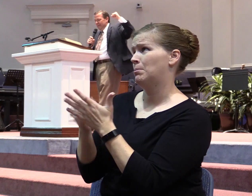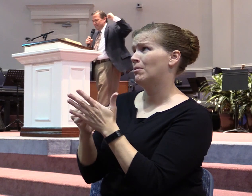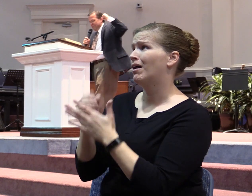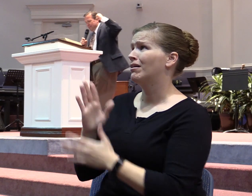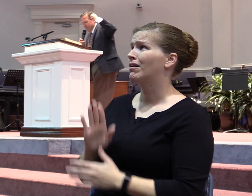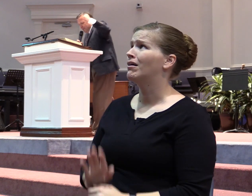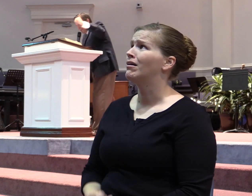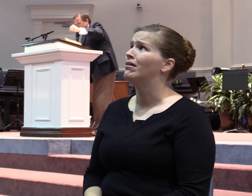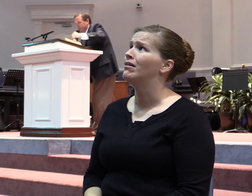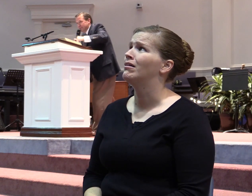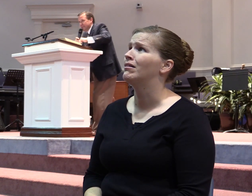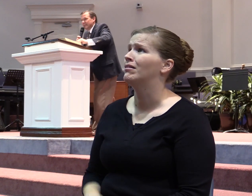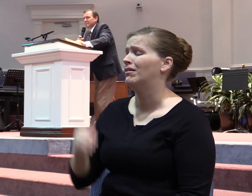I'm sick of my enemies killing.